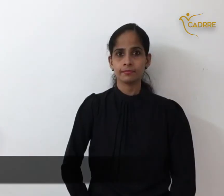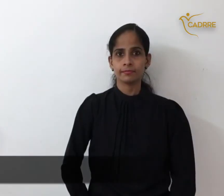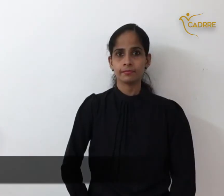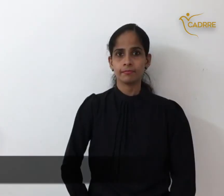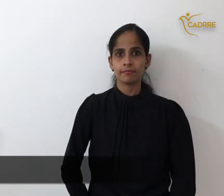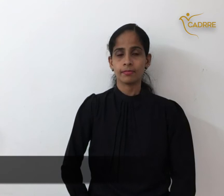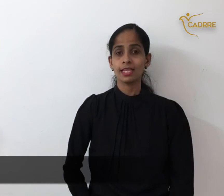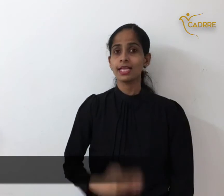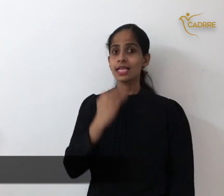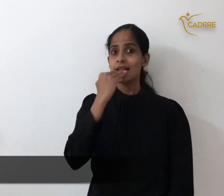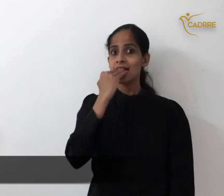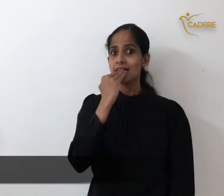biscuit